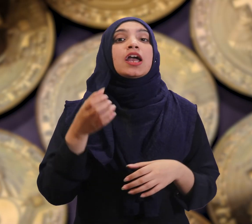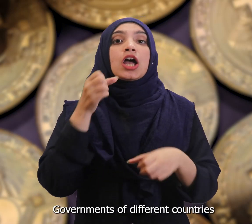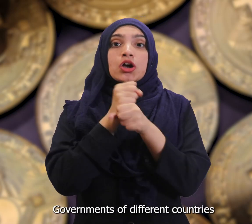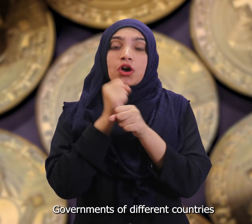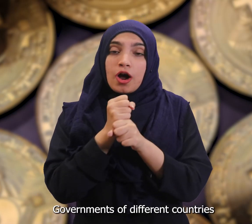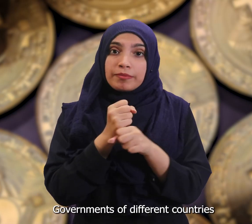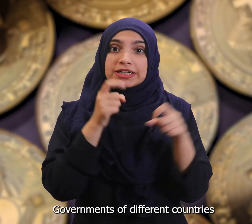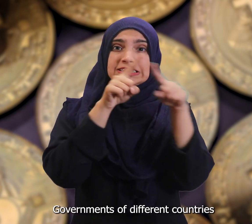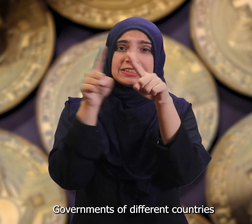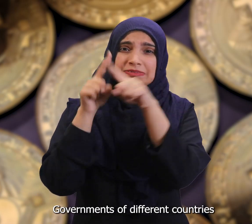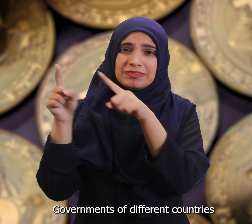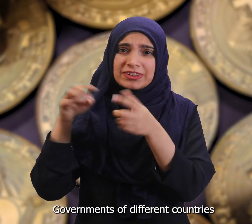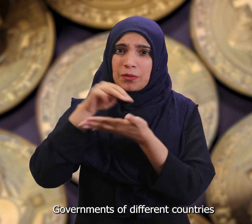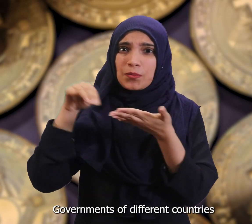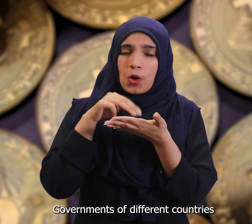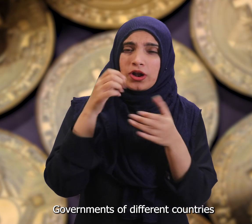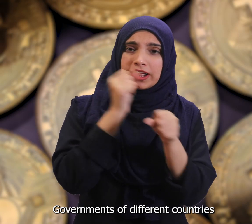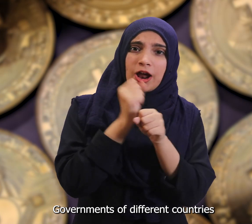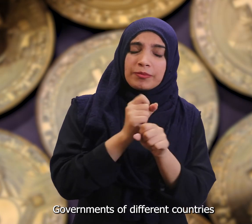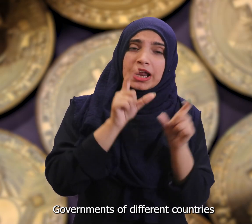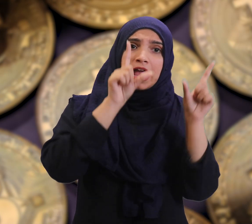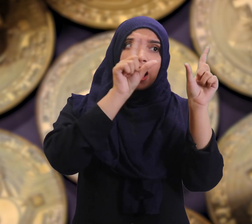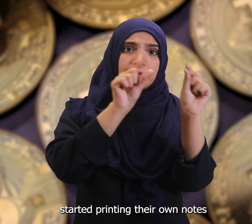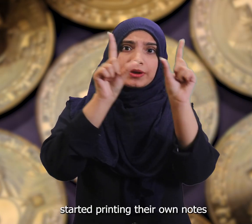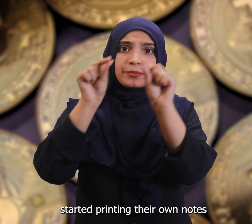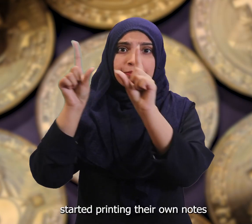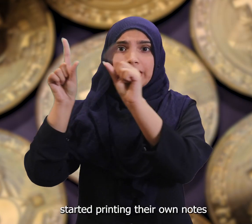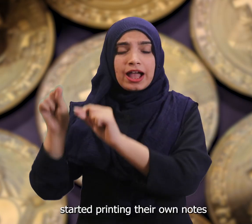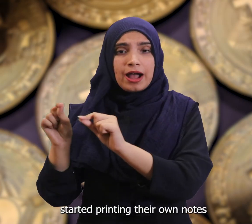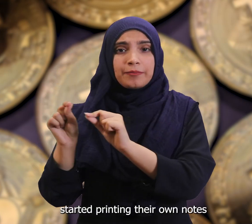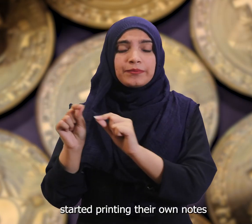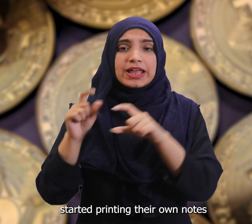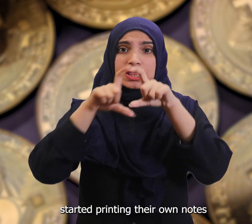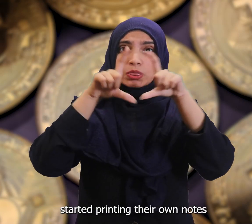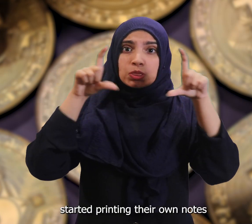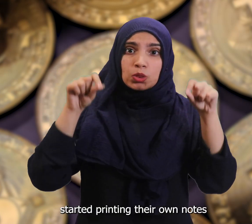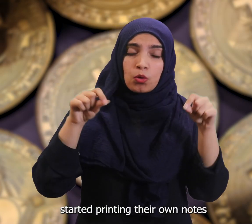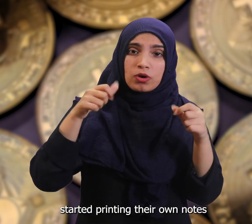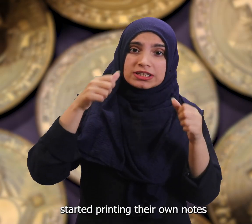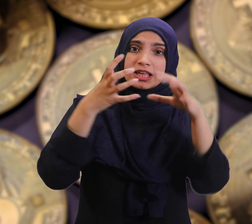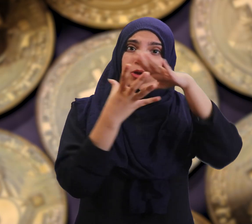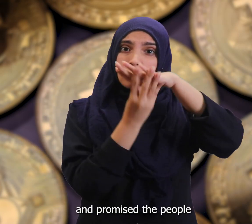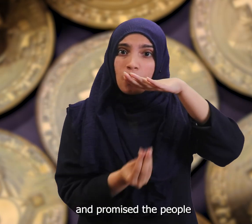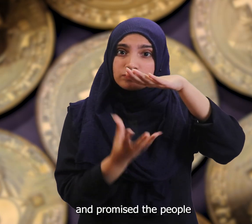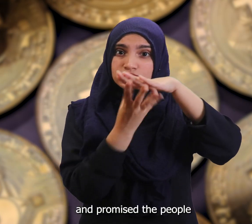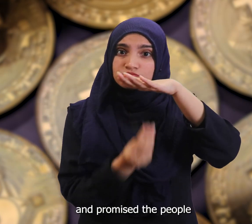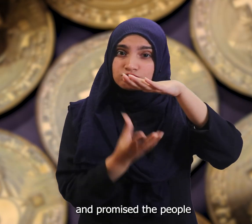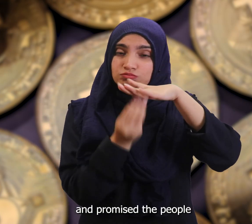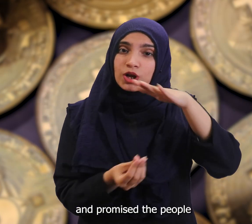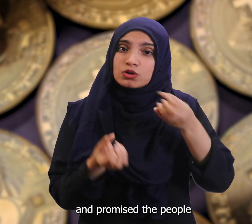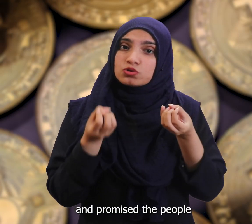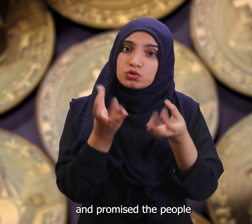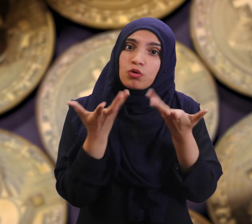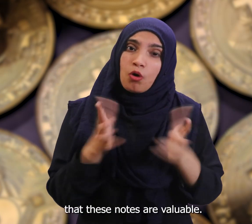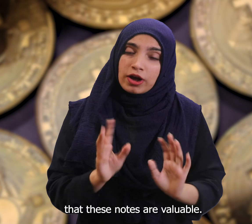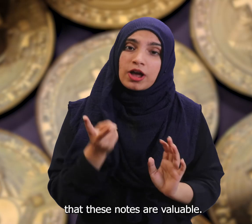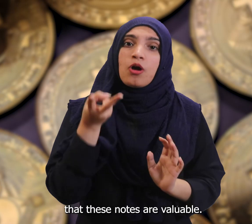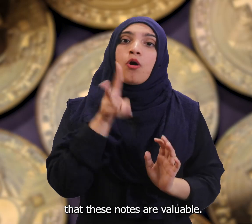Governments of different countries started printing their own notes and promised the people that these